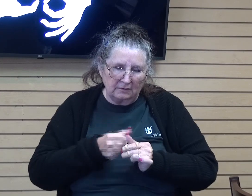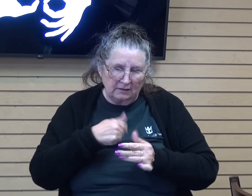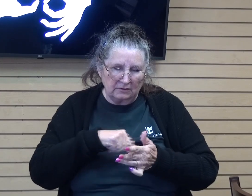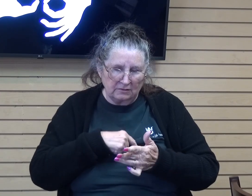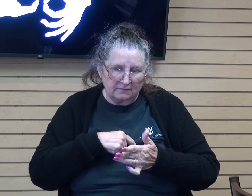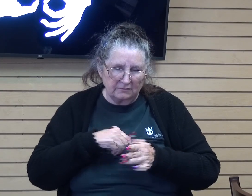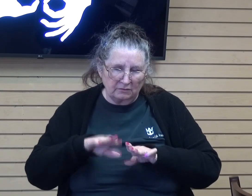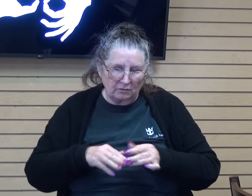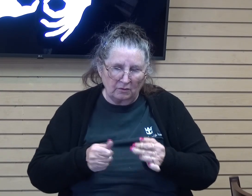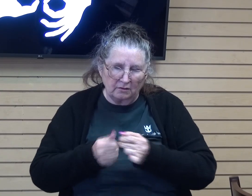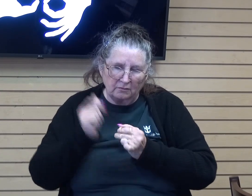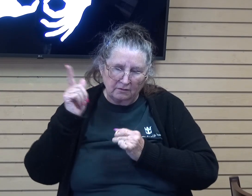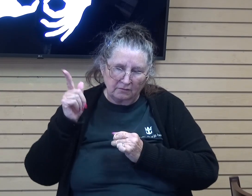you. In Jesus name. Amen.